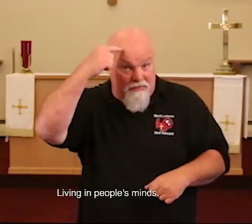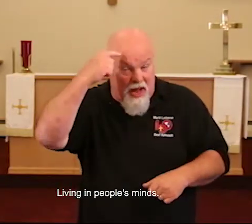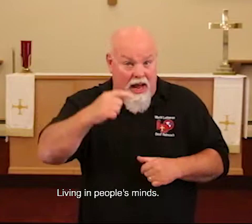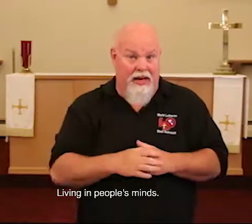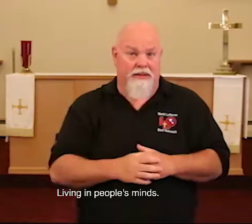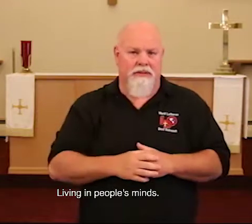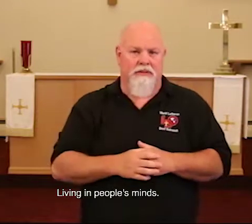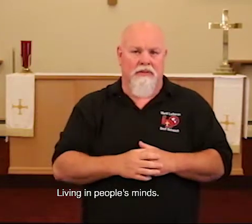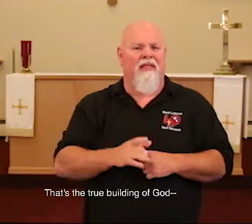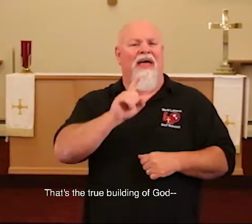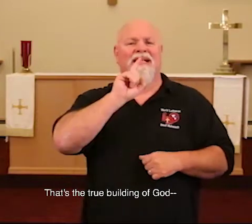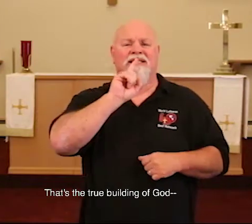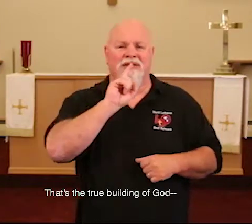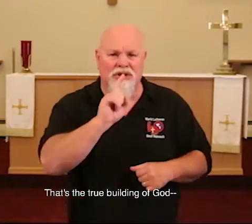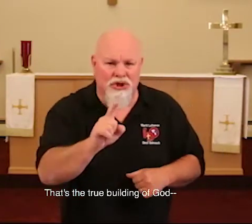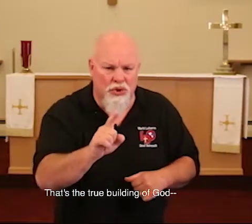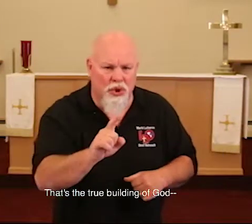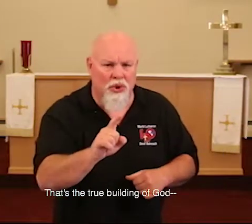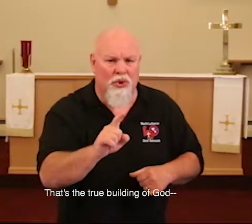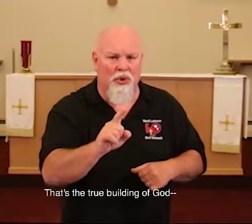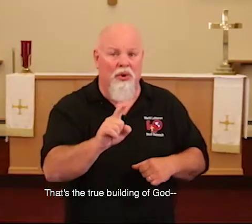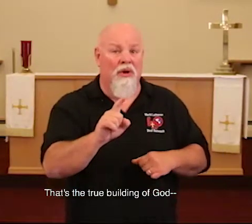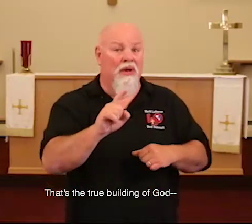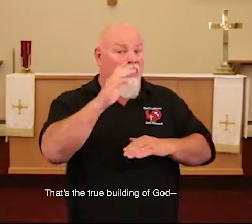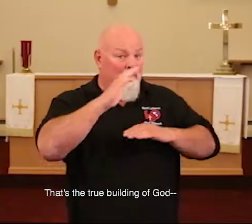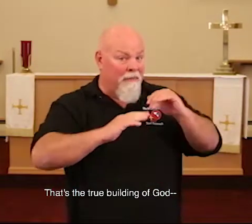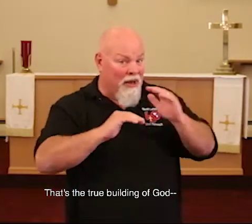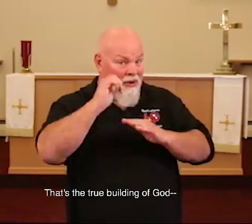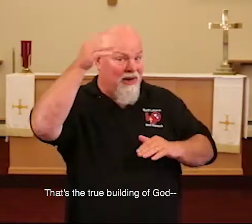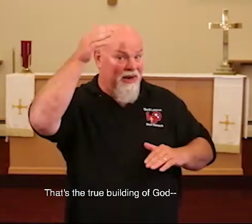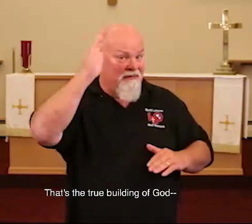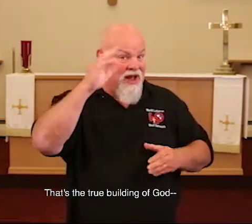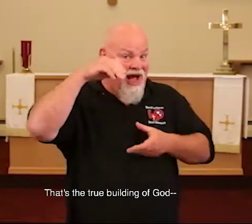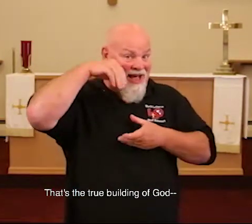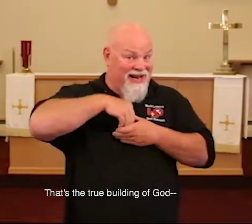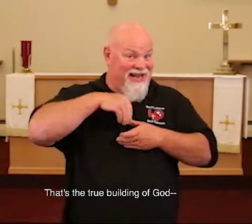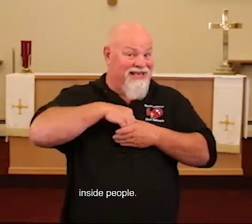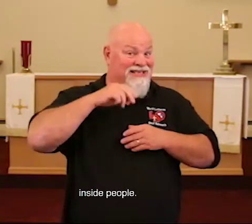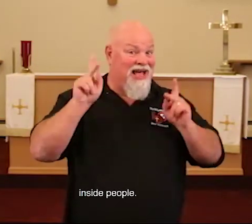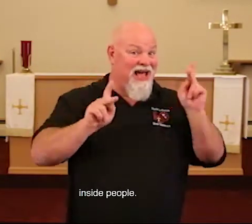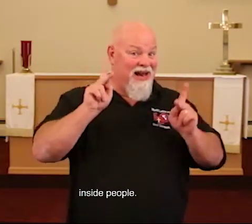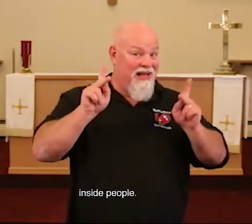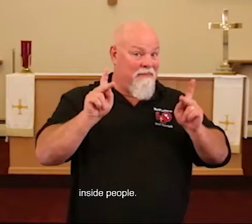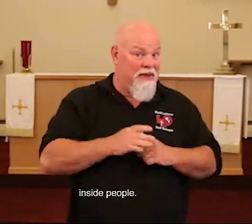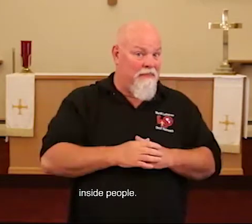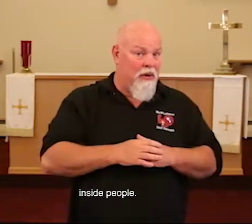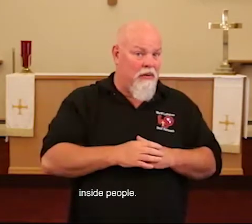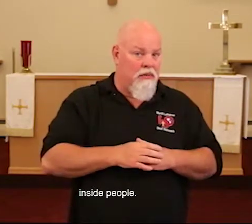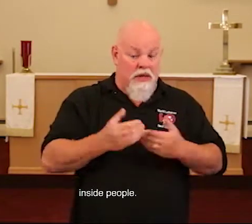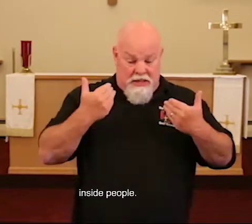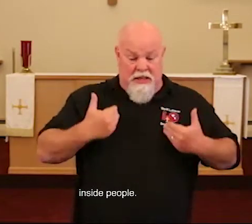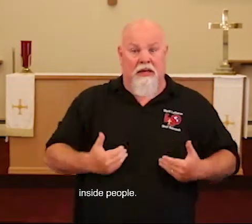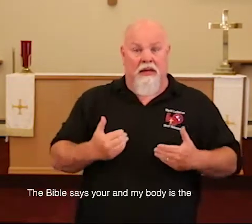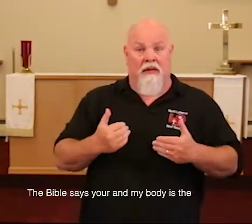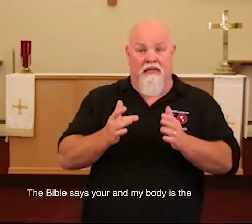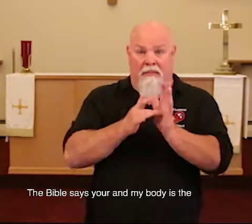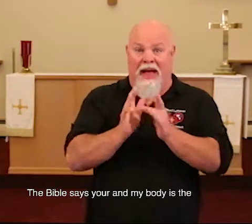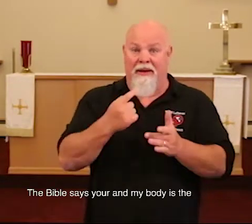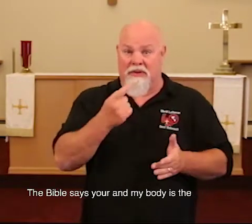minds. That's the true building of God inside people. The Bible